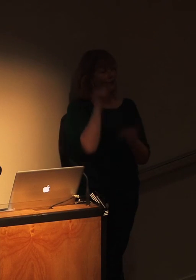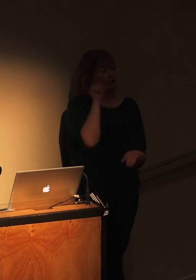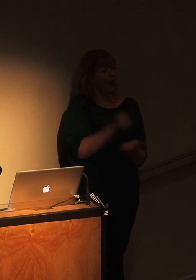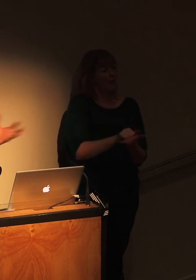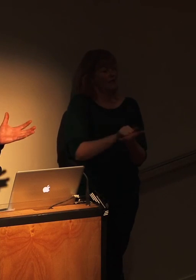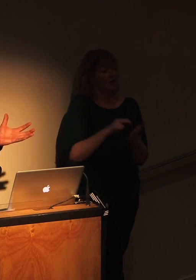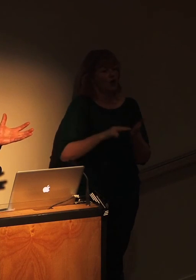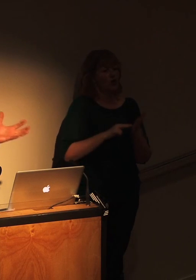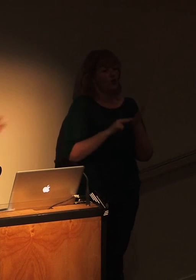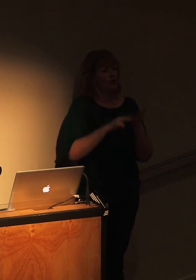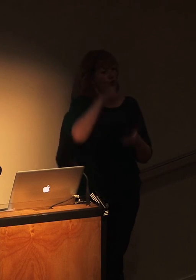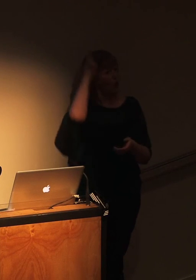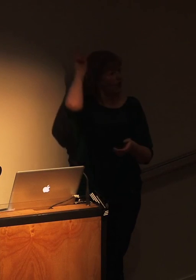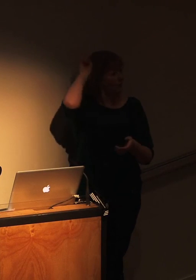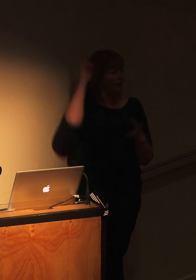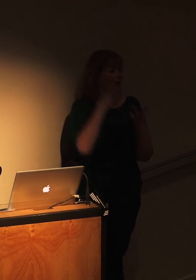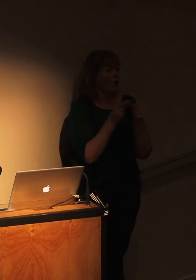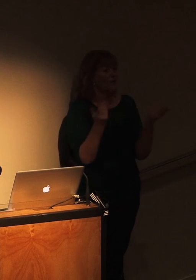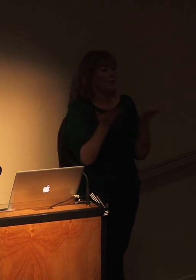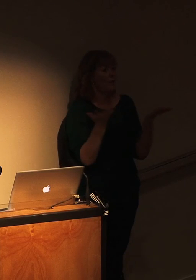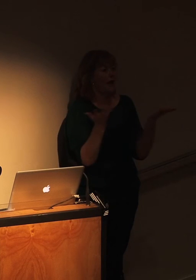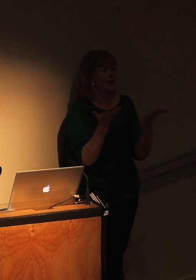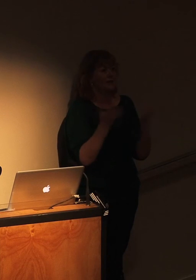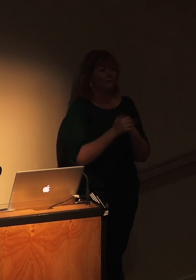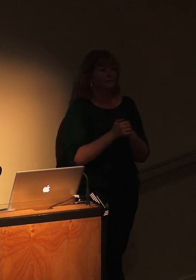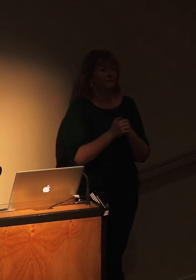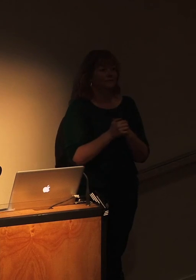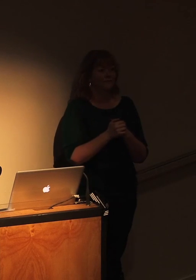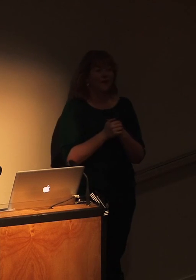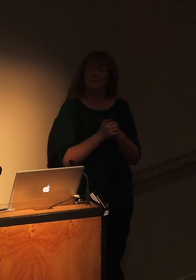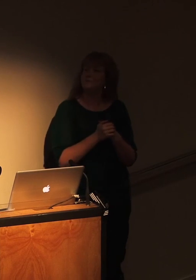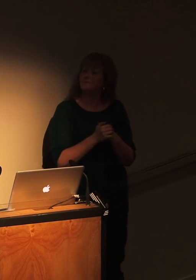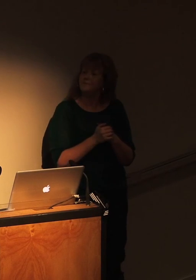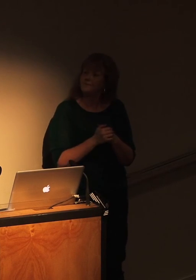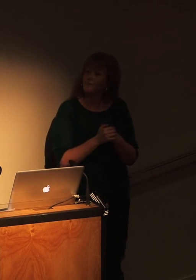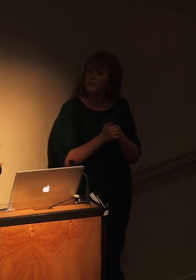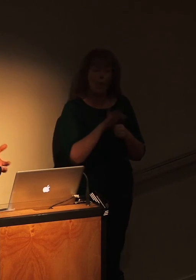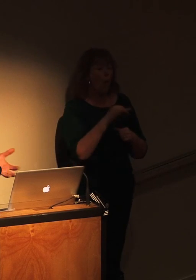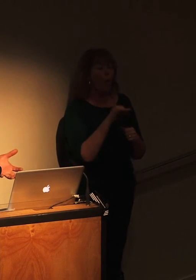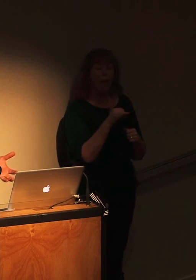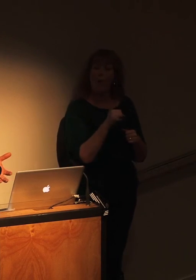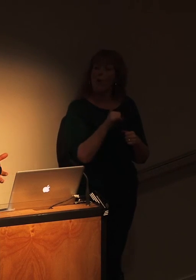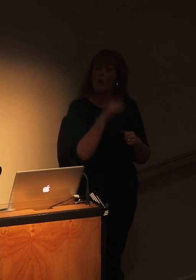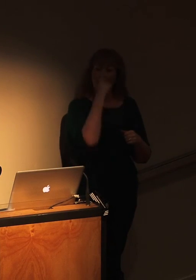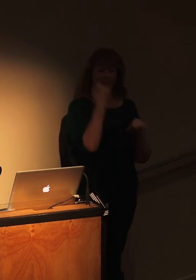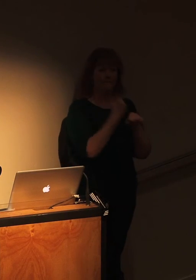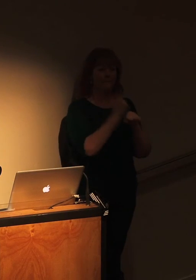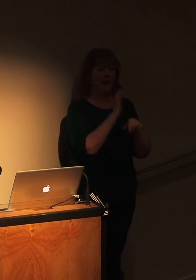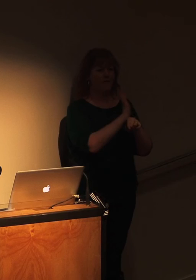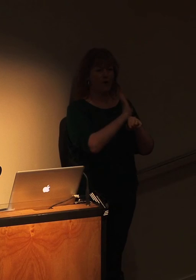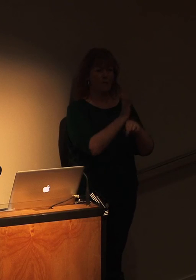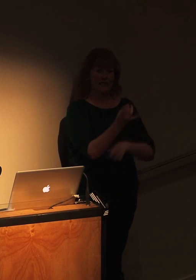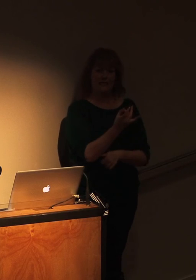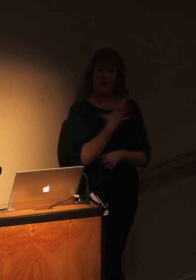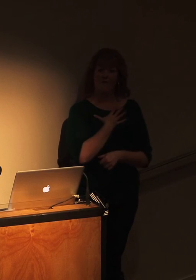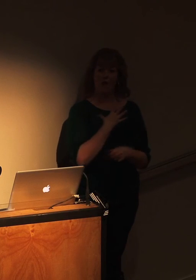somewhere. And that way we can make some money back on the money that we've spent. Or you can make the film yourself with the